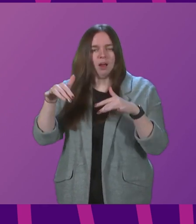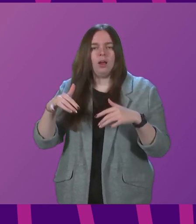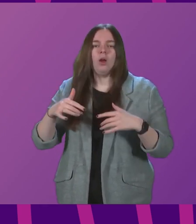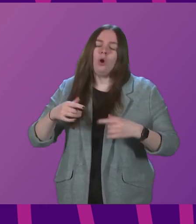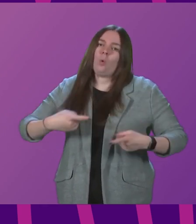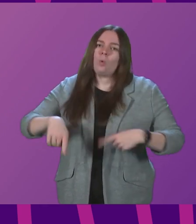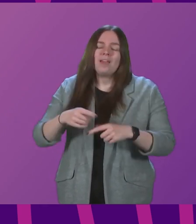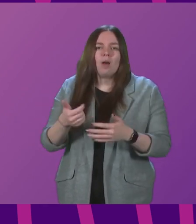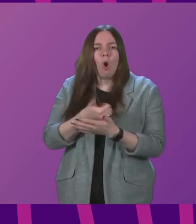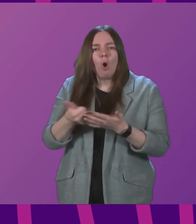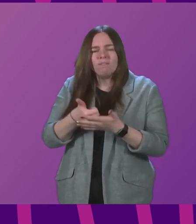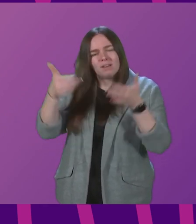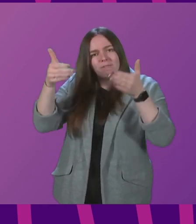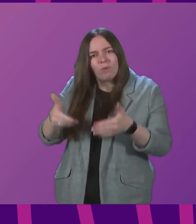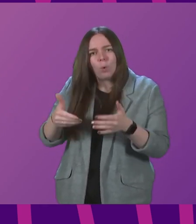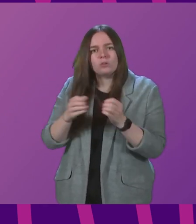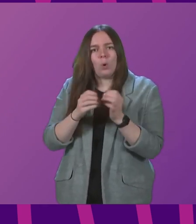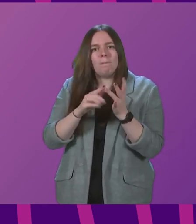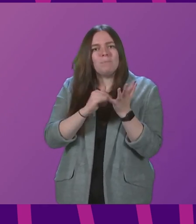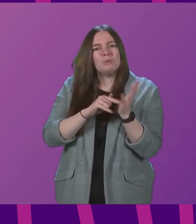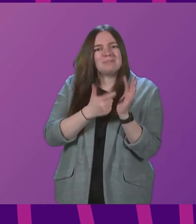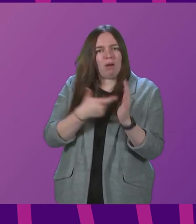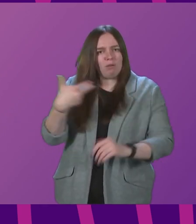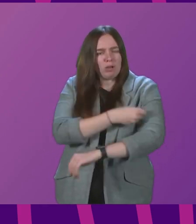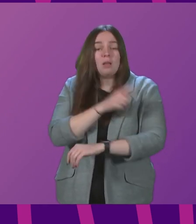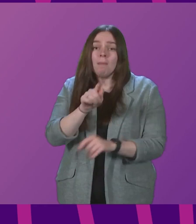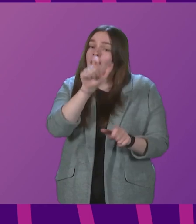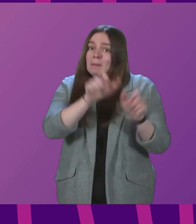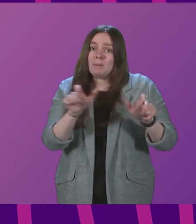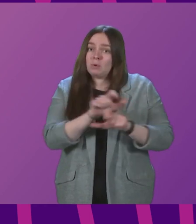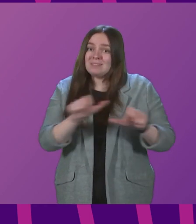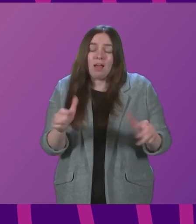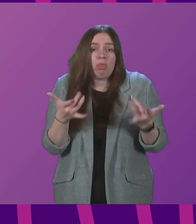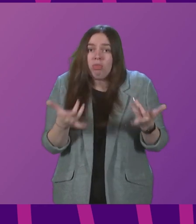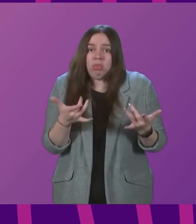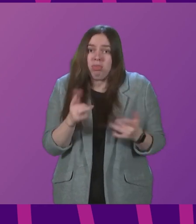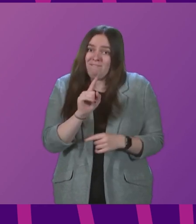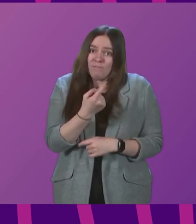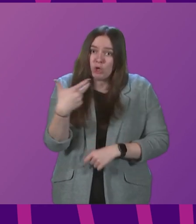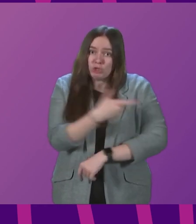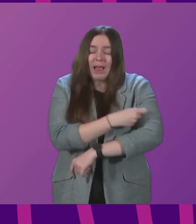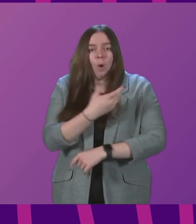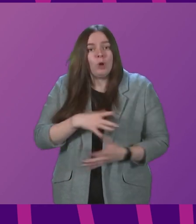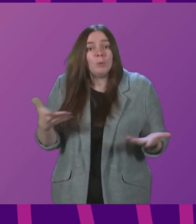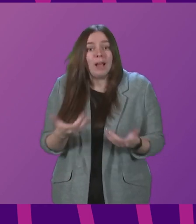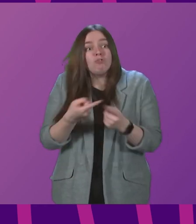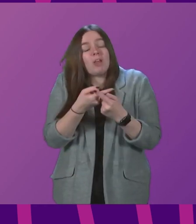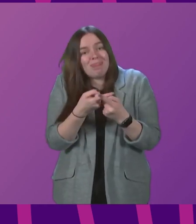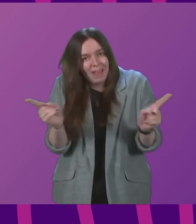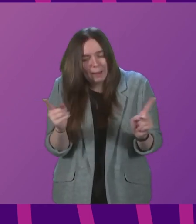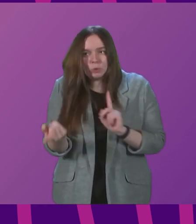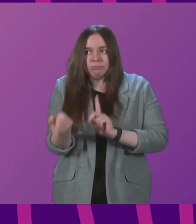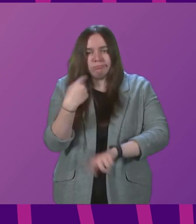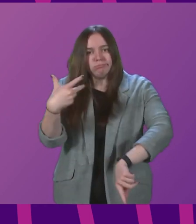often focus solely on booster jacks. But there are people who have not yet had their first jack. And I want to encourage them to come forward